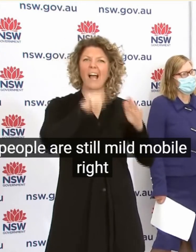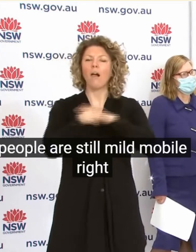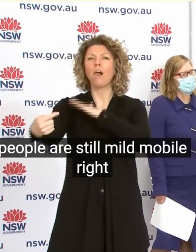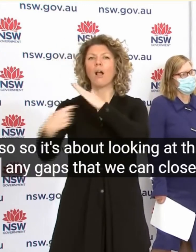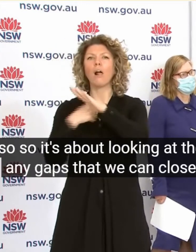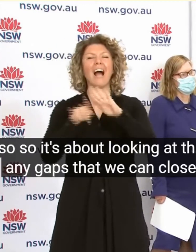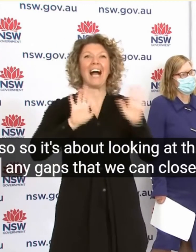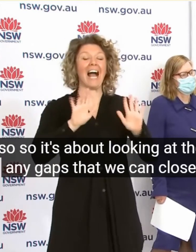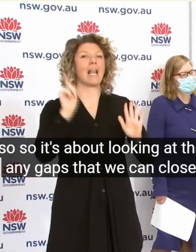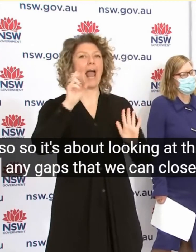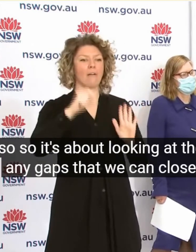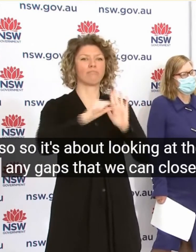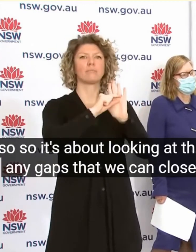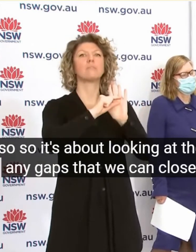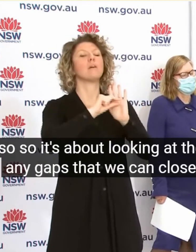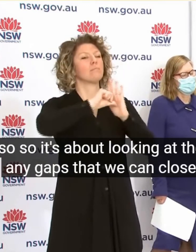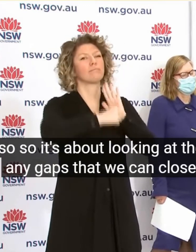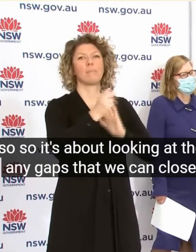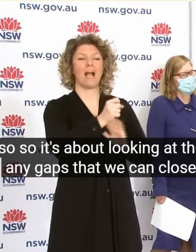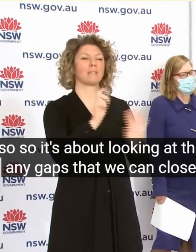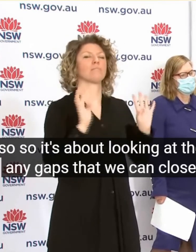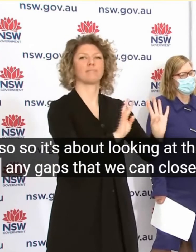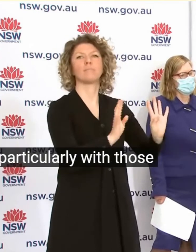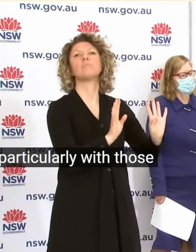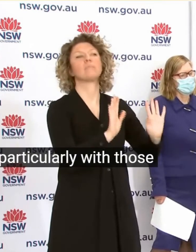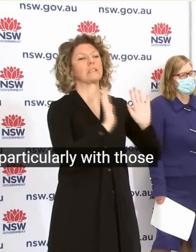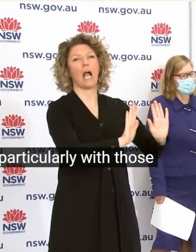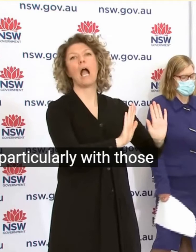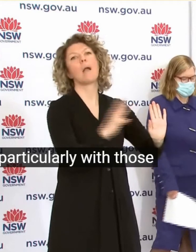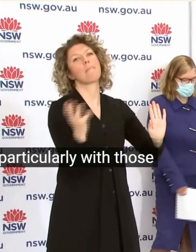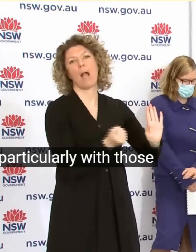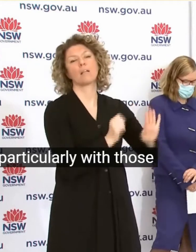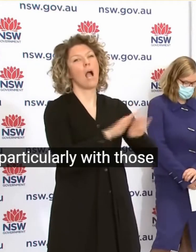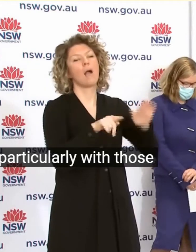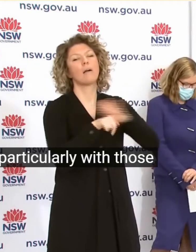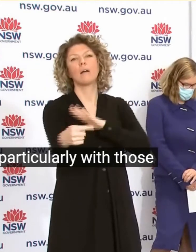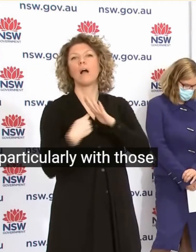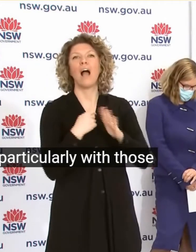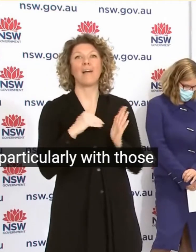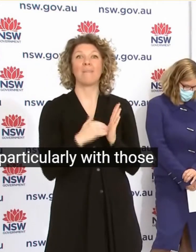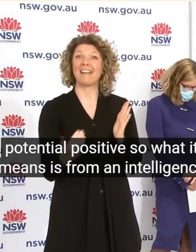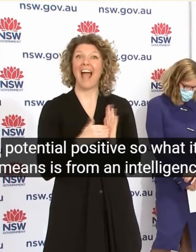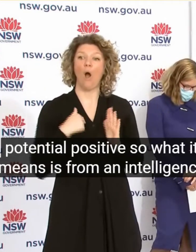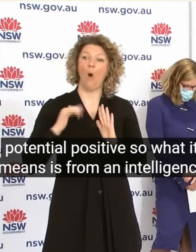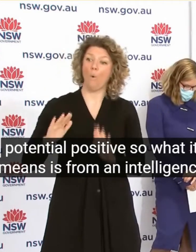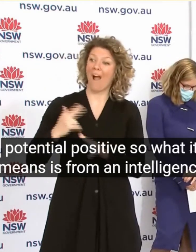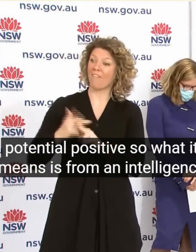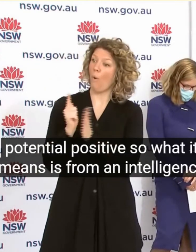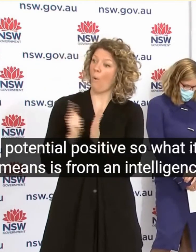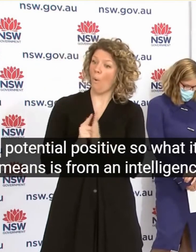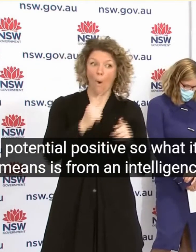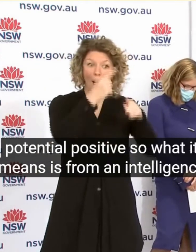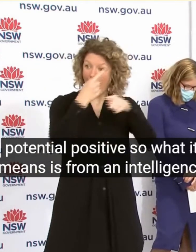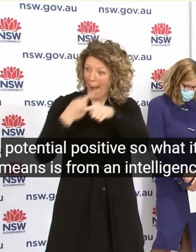Are With Those Potential Positives So What It Means From An Intelligence Perspective Now We Don't Have To Wait For The Section 62 Order